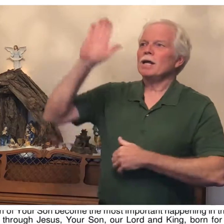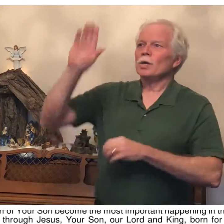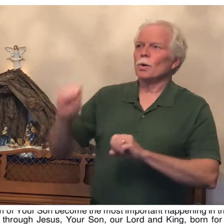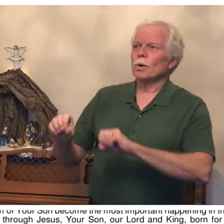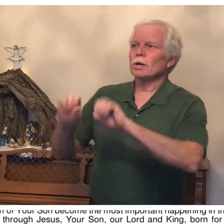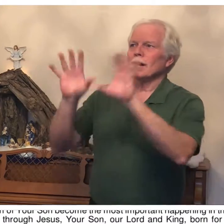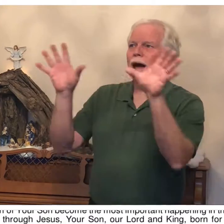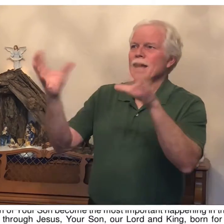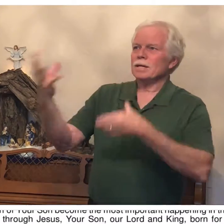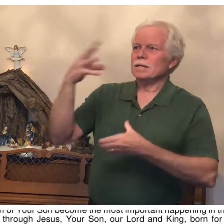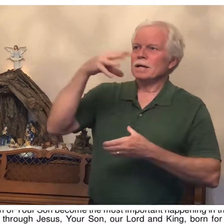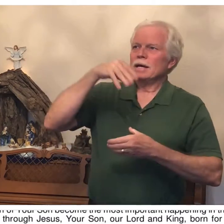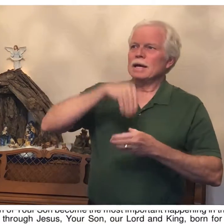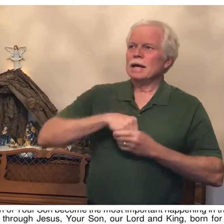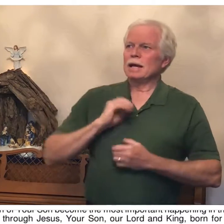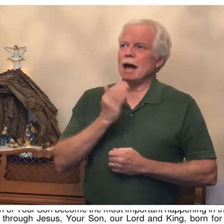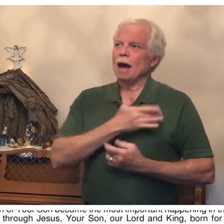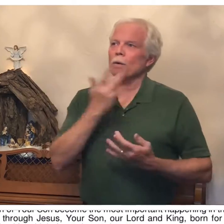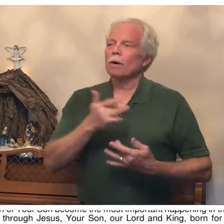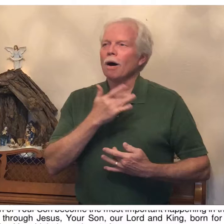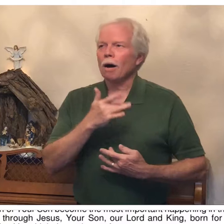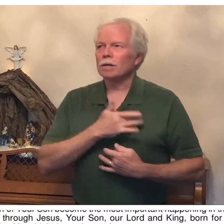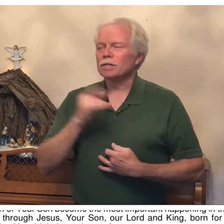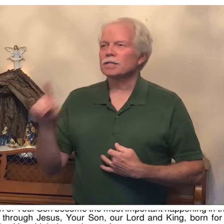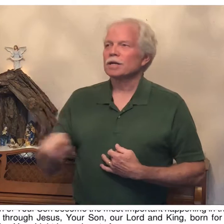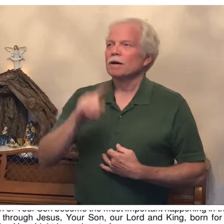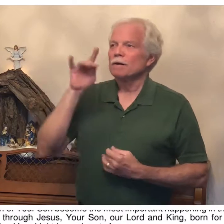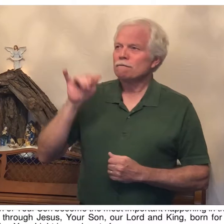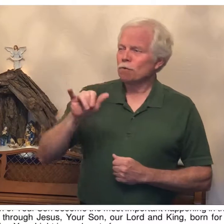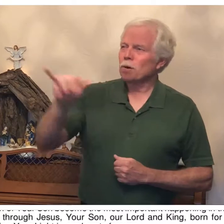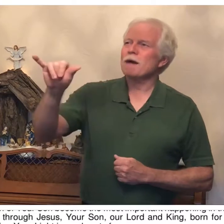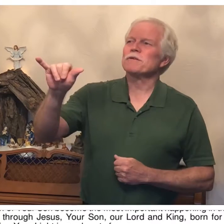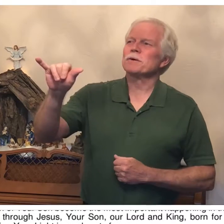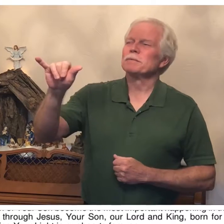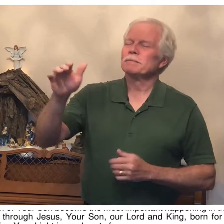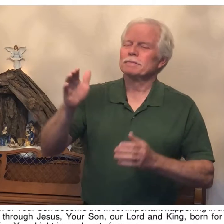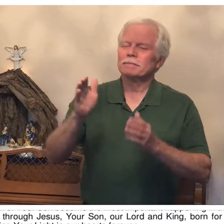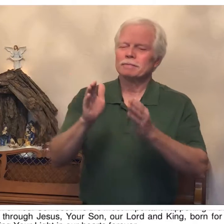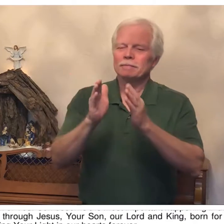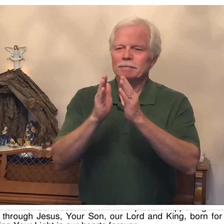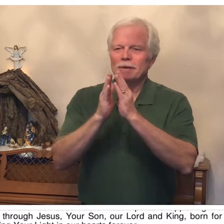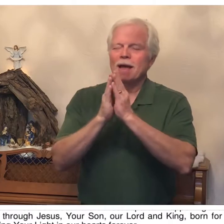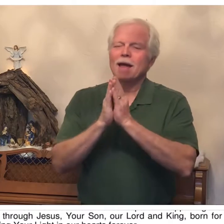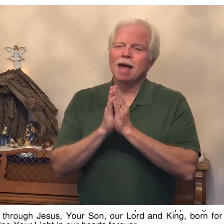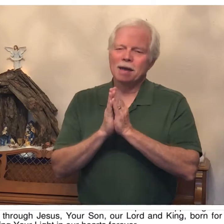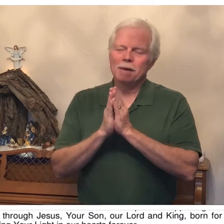your light in our hearts forever. Amen.